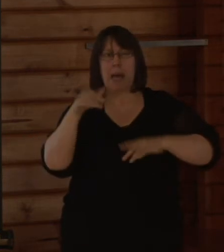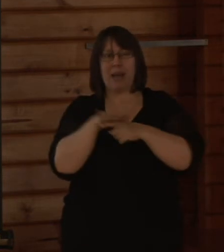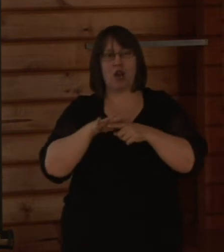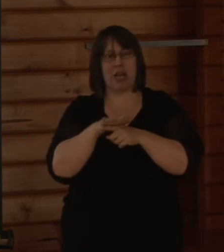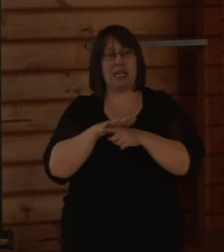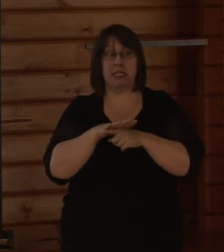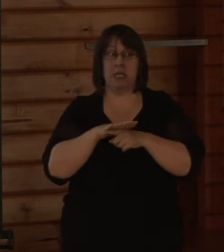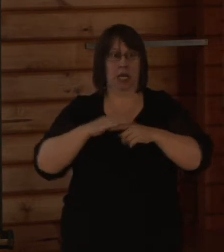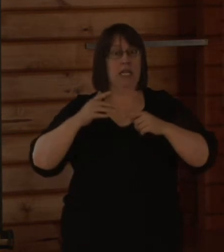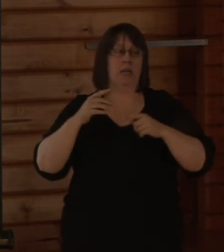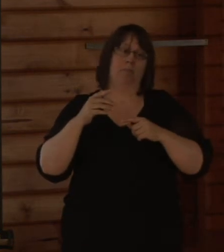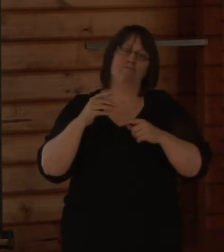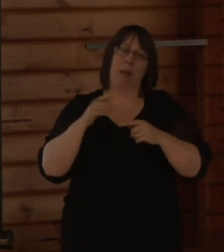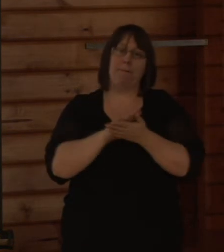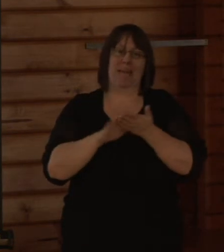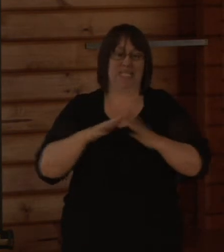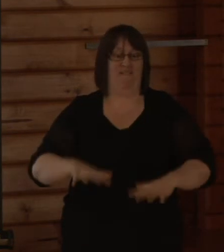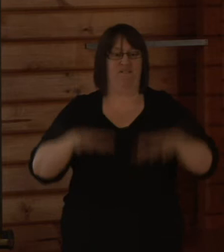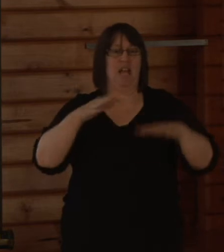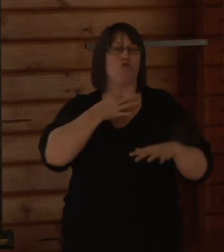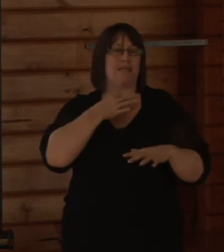and depth of flooding has changed.